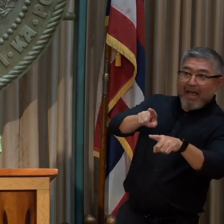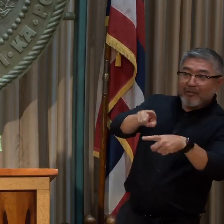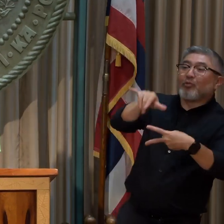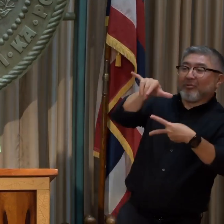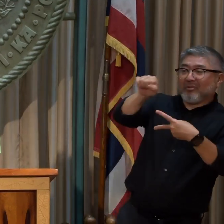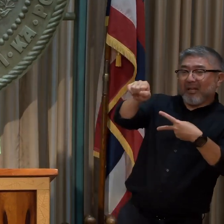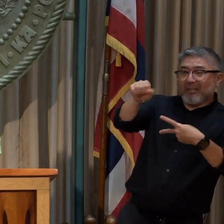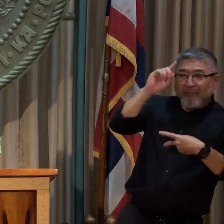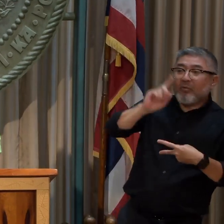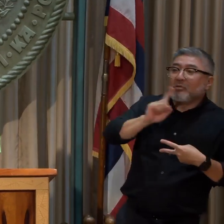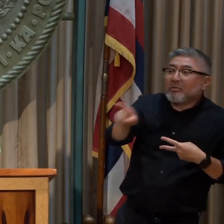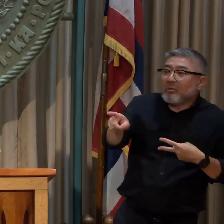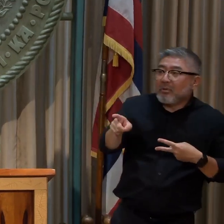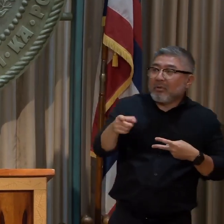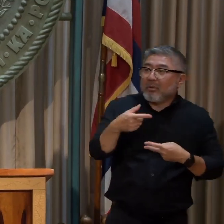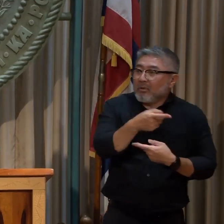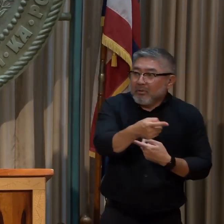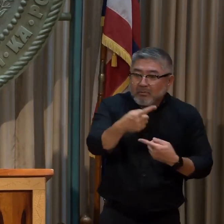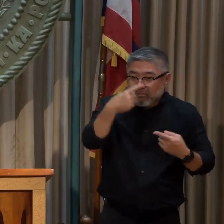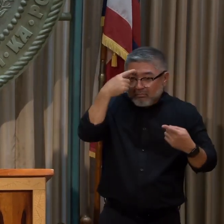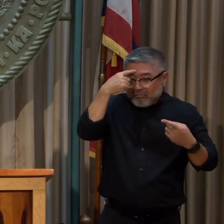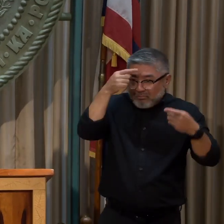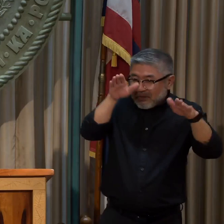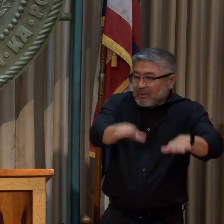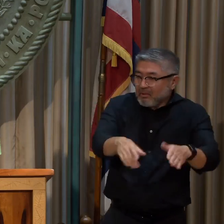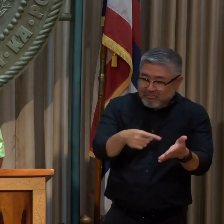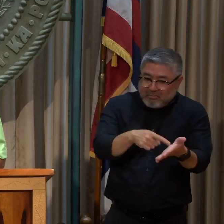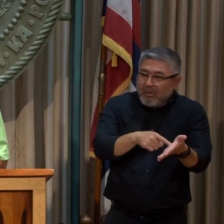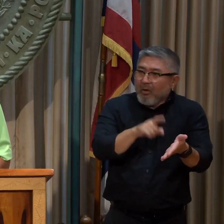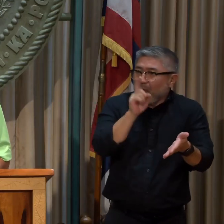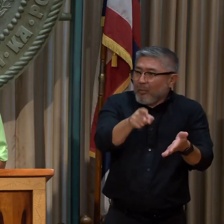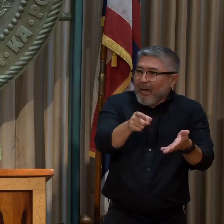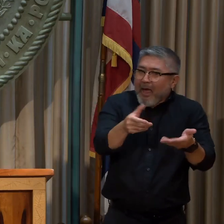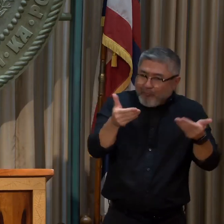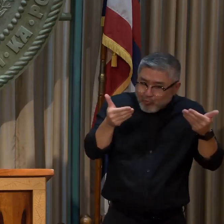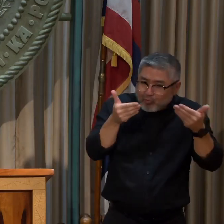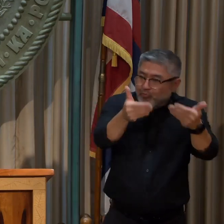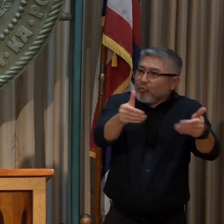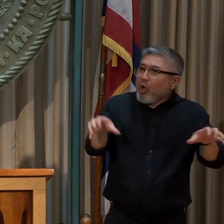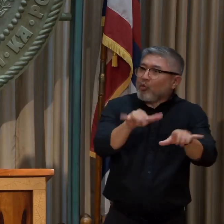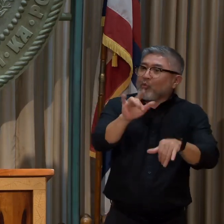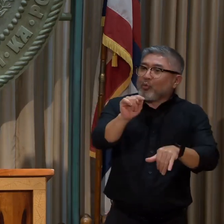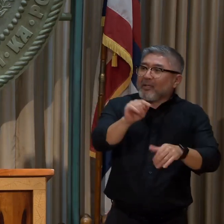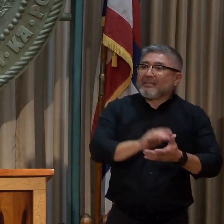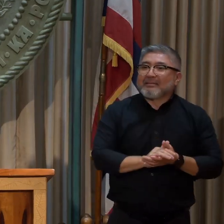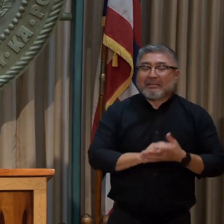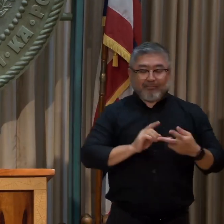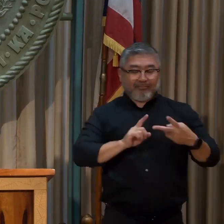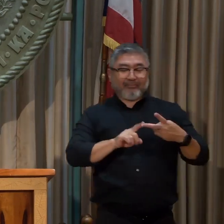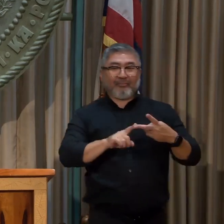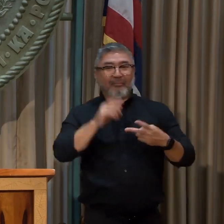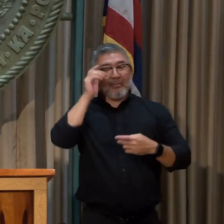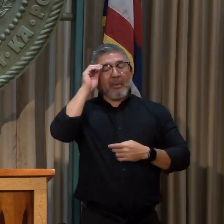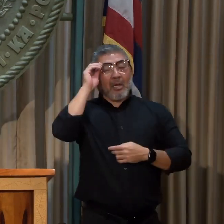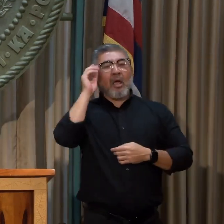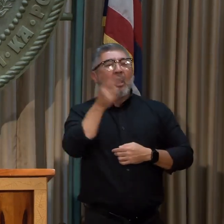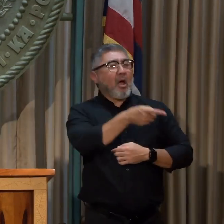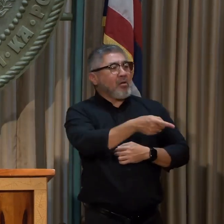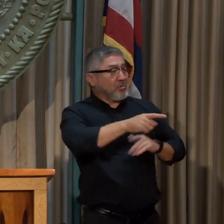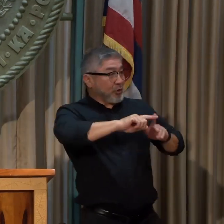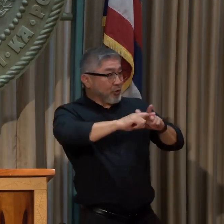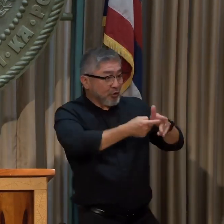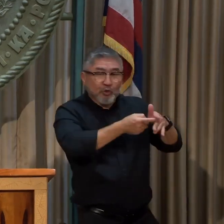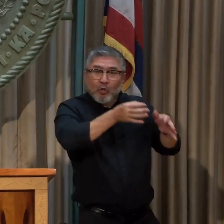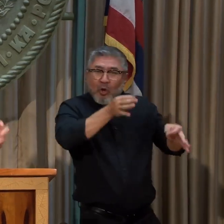because it's in the law. It's in the requirements we're moving forward. For the first portion, since the start of the case, we started discussing how we could